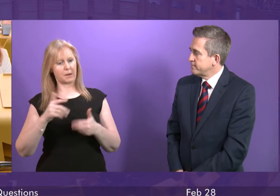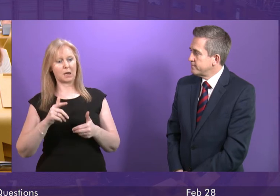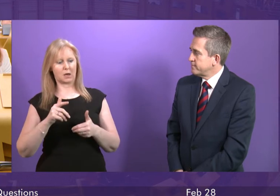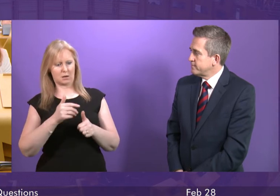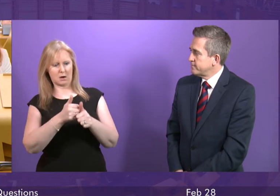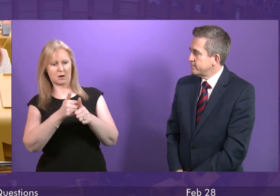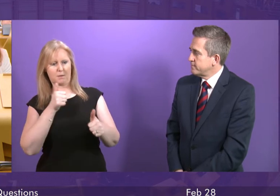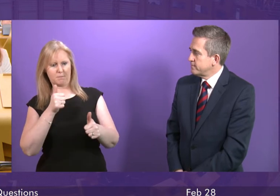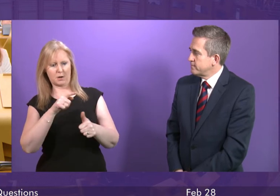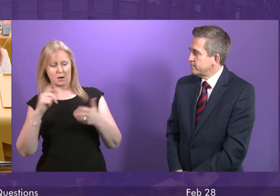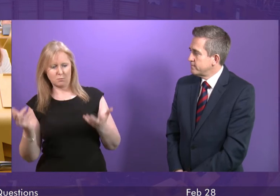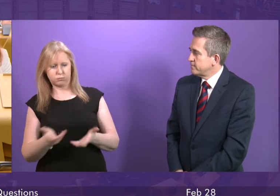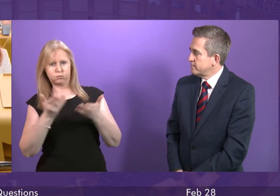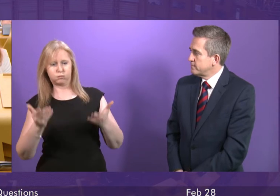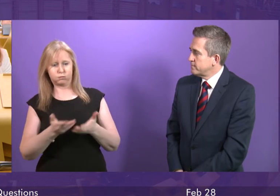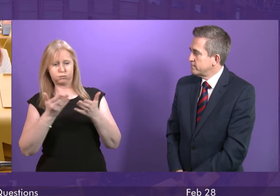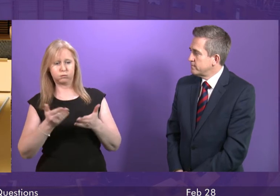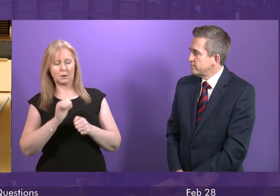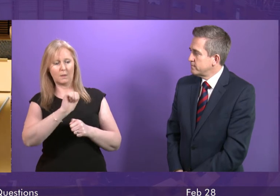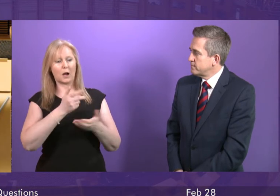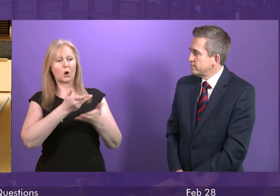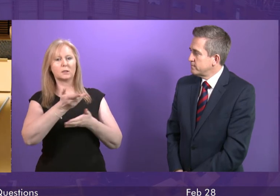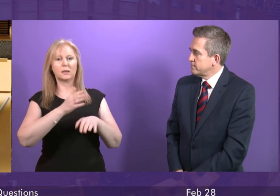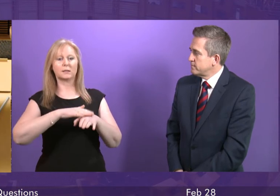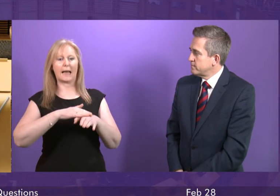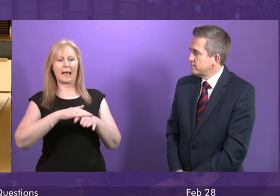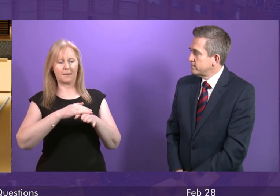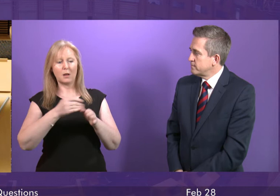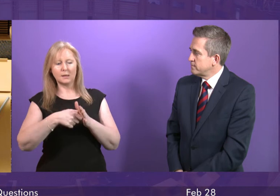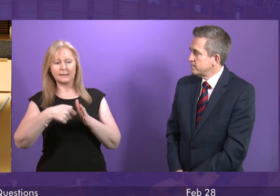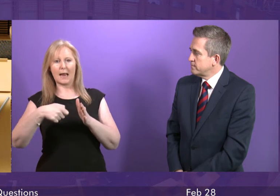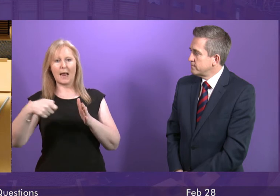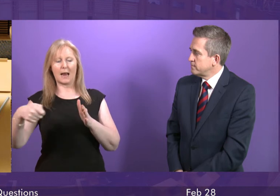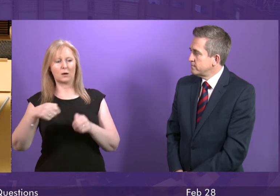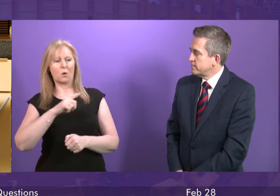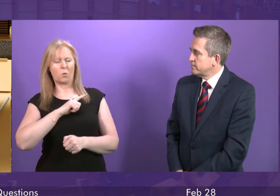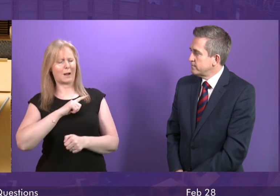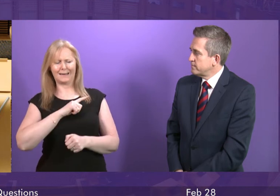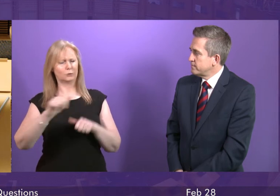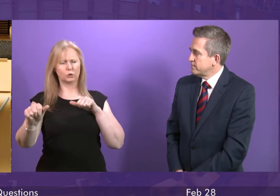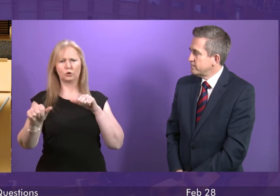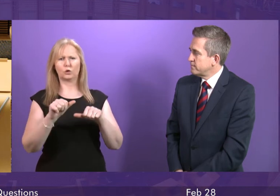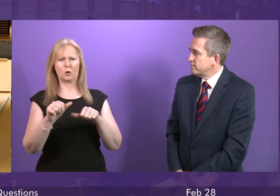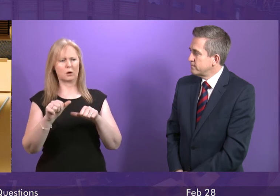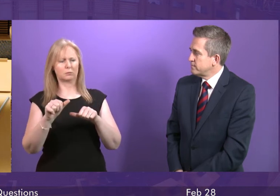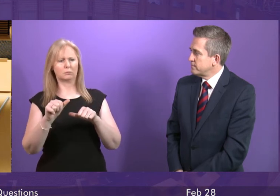Gemini Rail, to extend the consultation because the current consultation period is too short to allow any serious